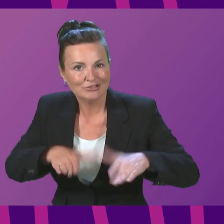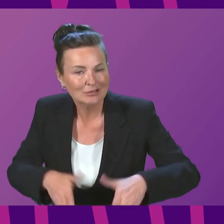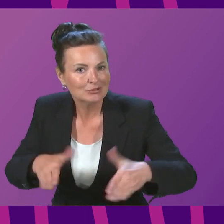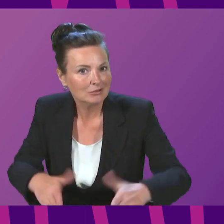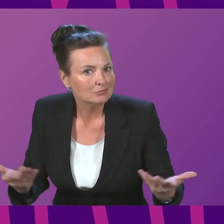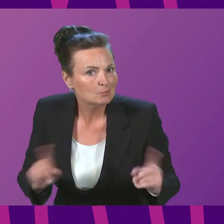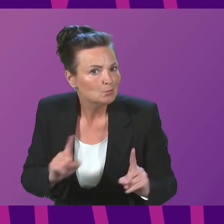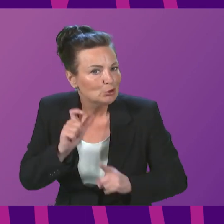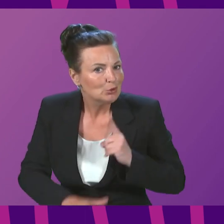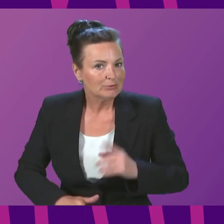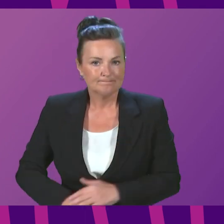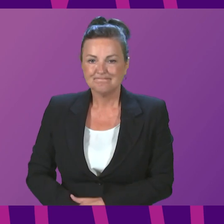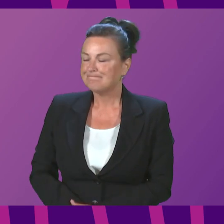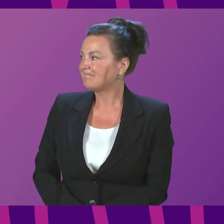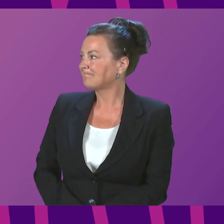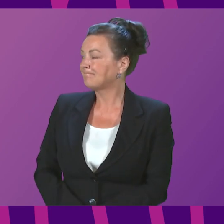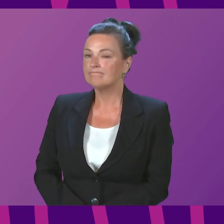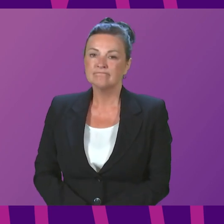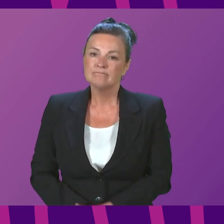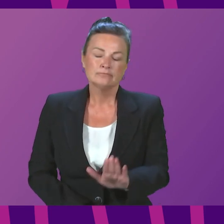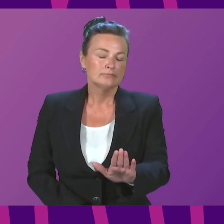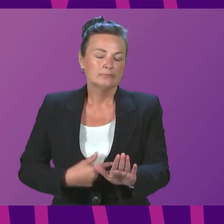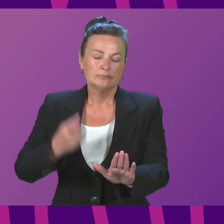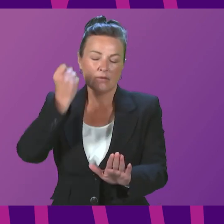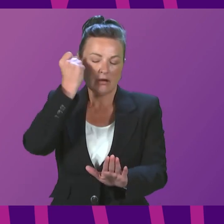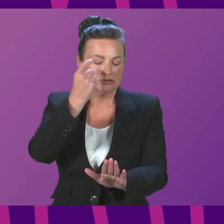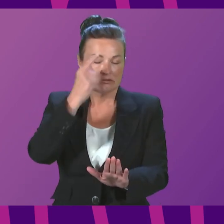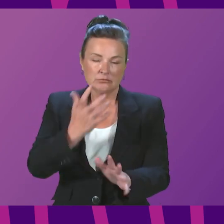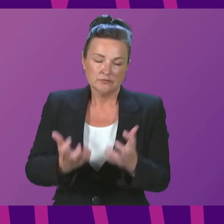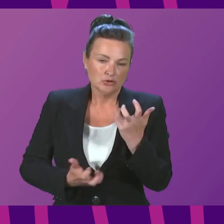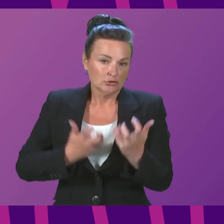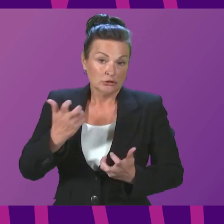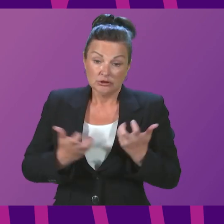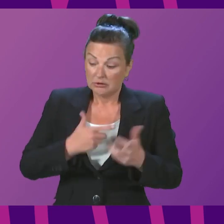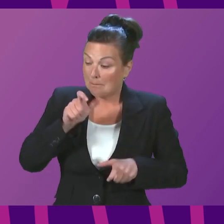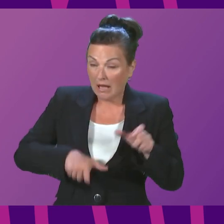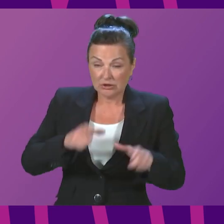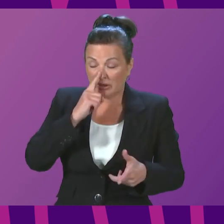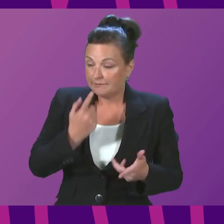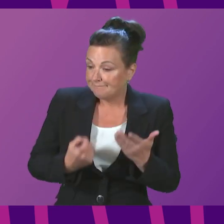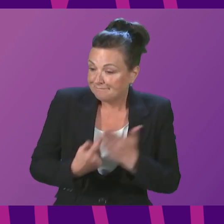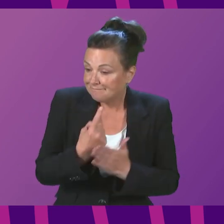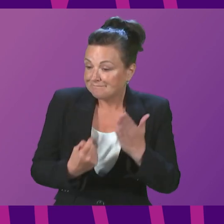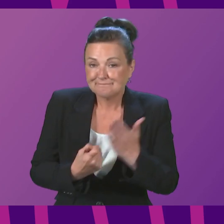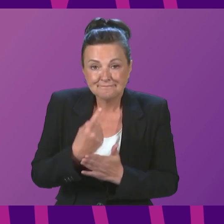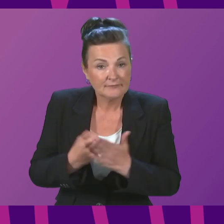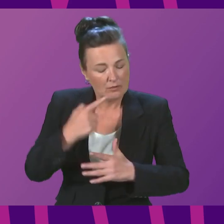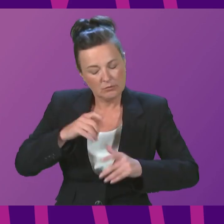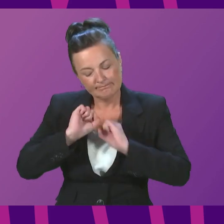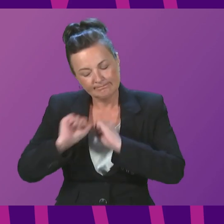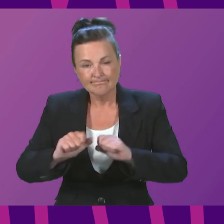frustrations encountered by passengers during disruptions and therefore remain committed to ongoing support for